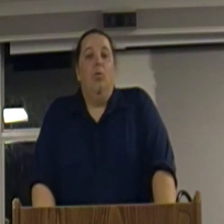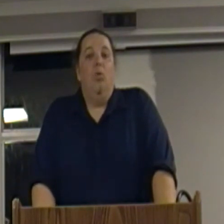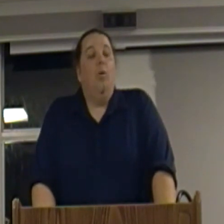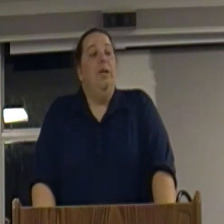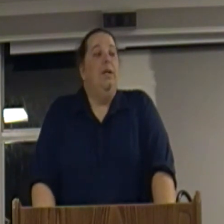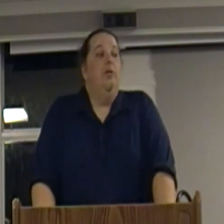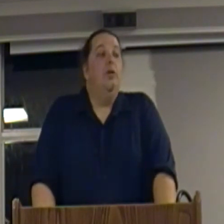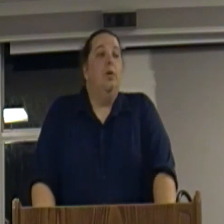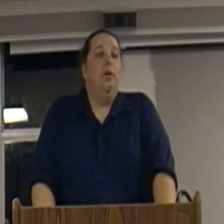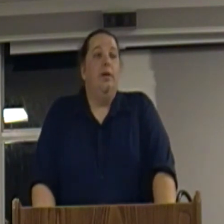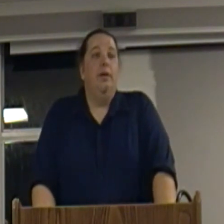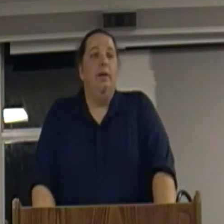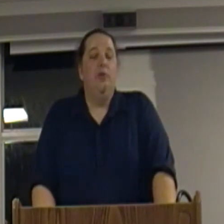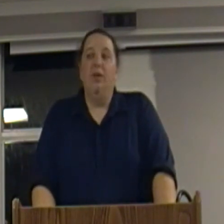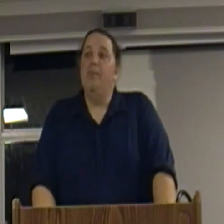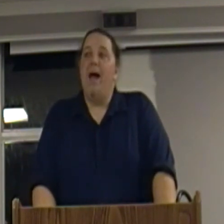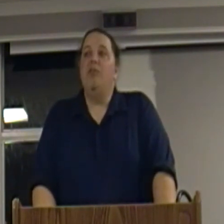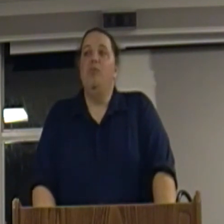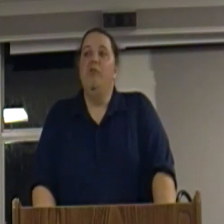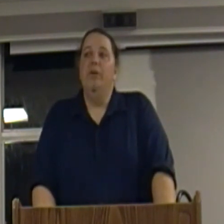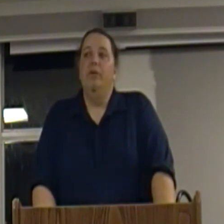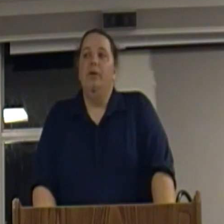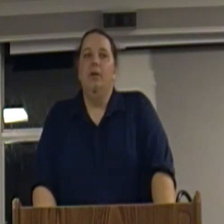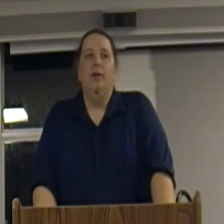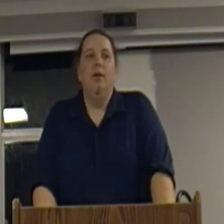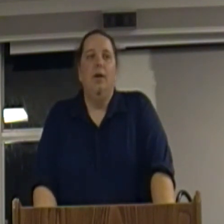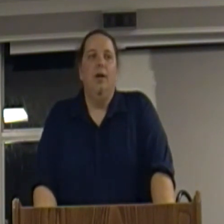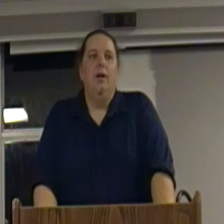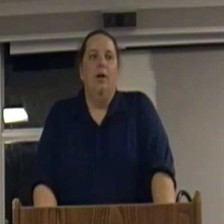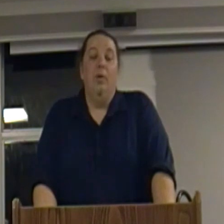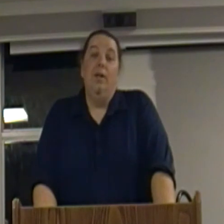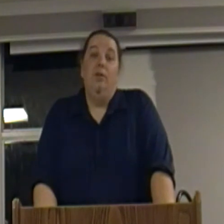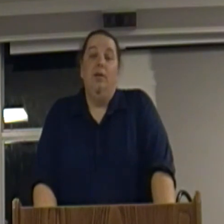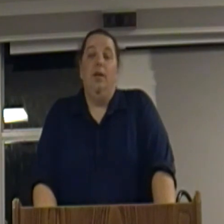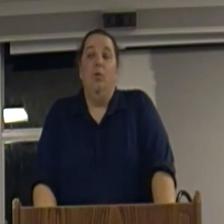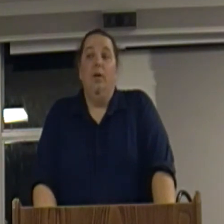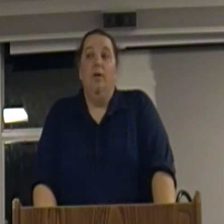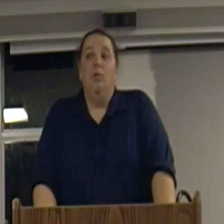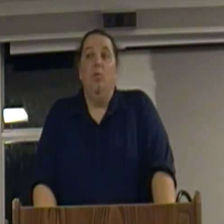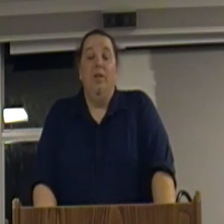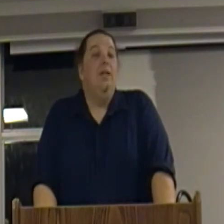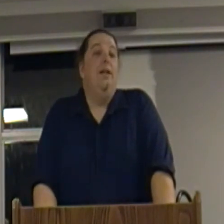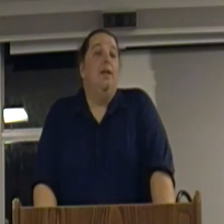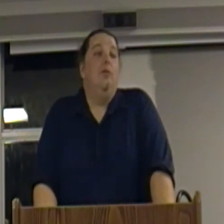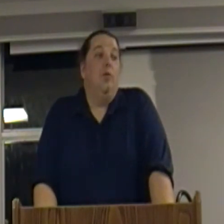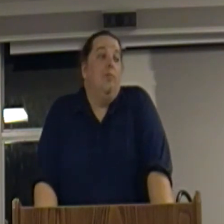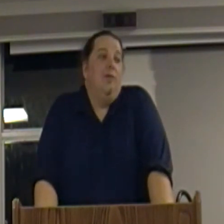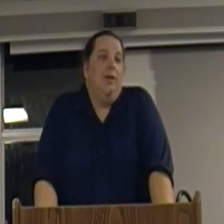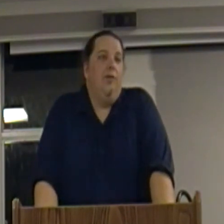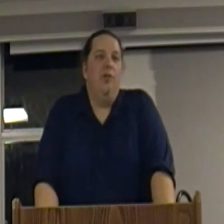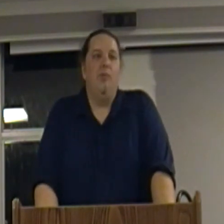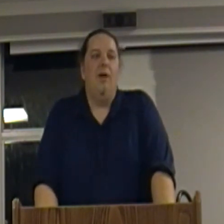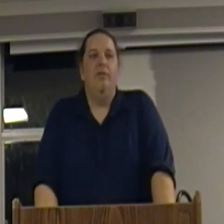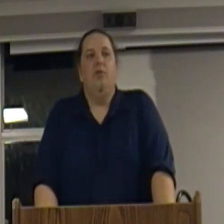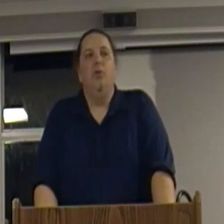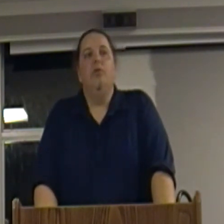what we need to do is build a mass movement we need to get cut the system off at the source